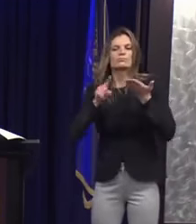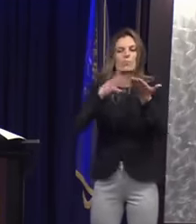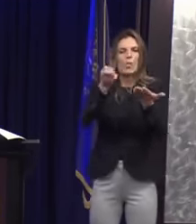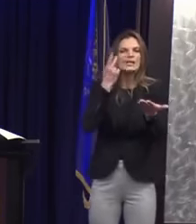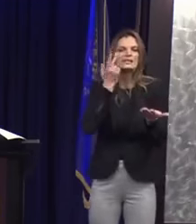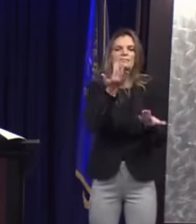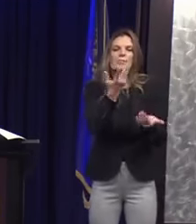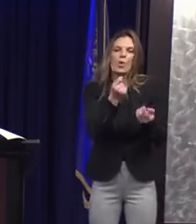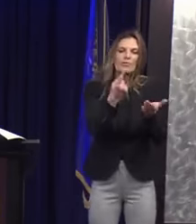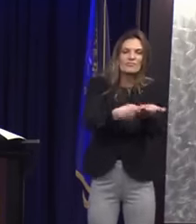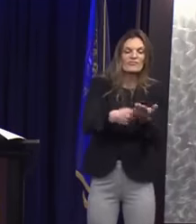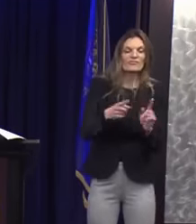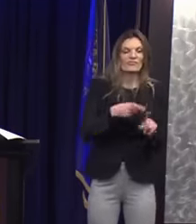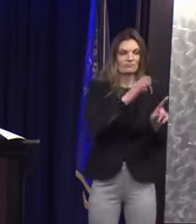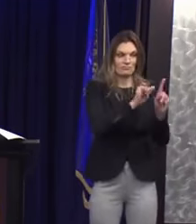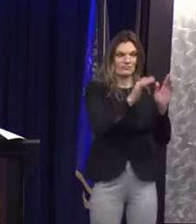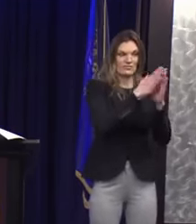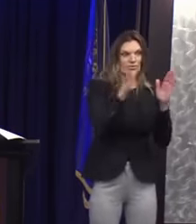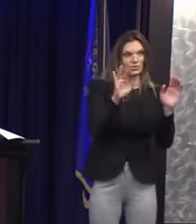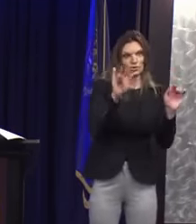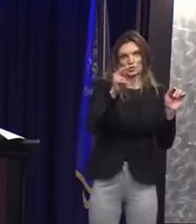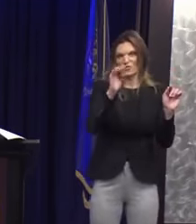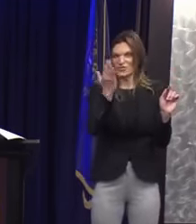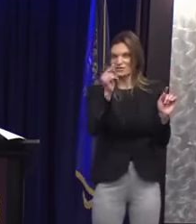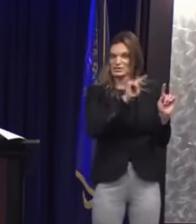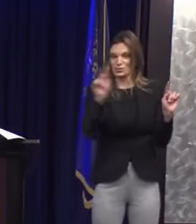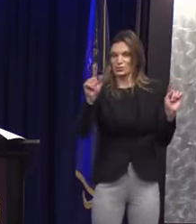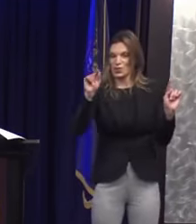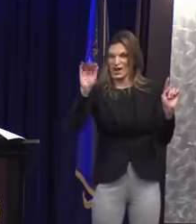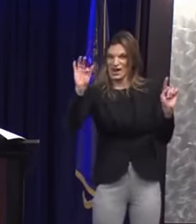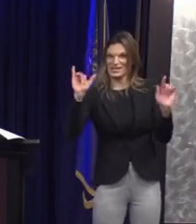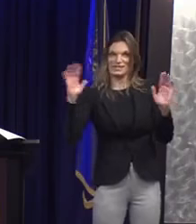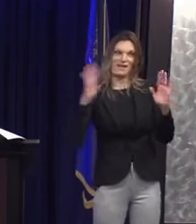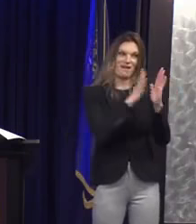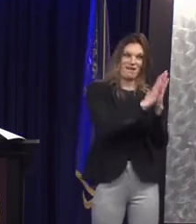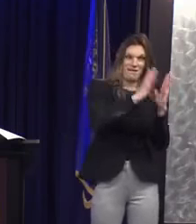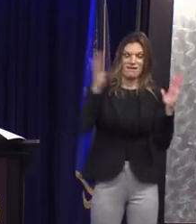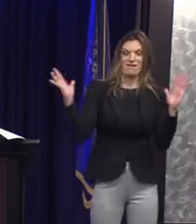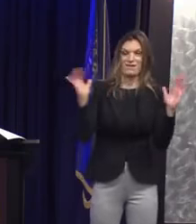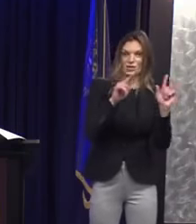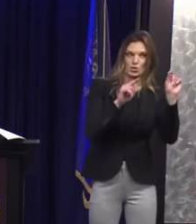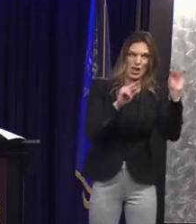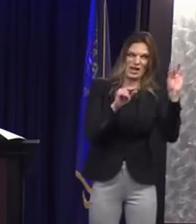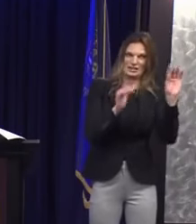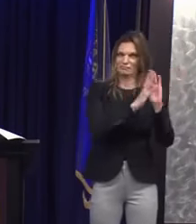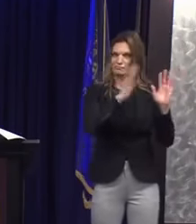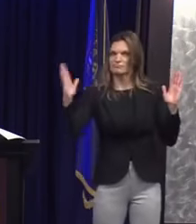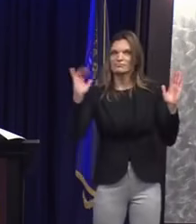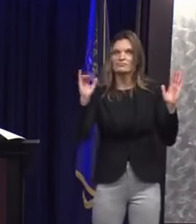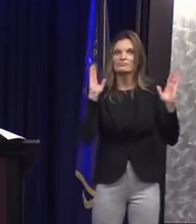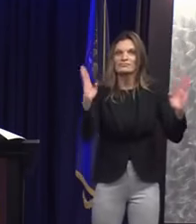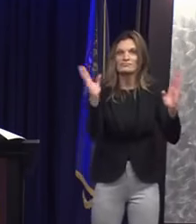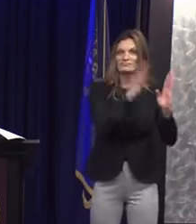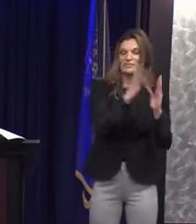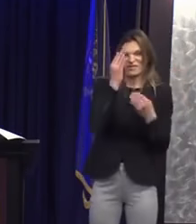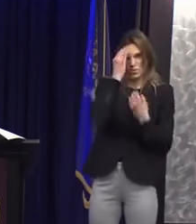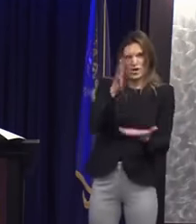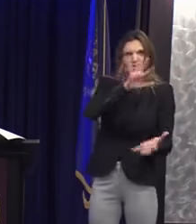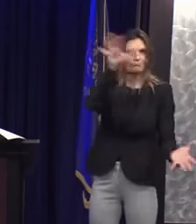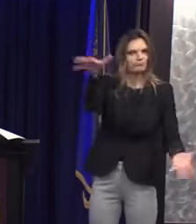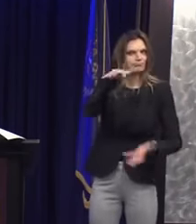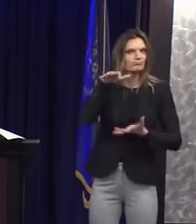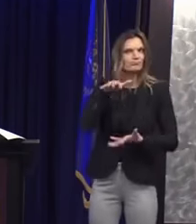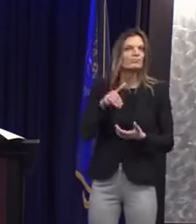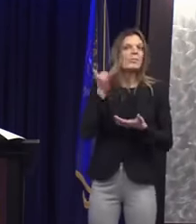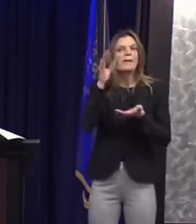to June 15th, 2019 related to make your date, the city of Detroit Health